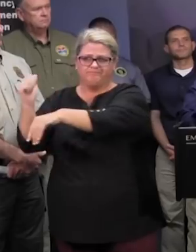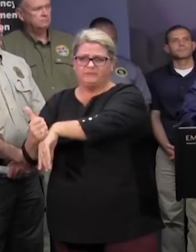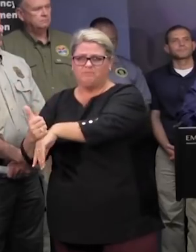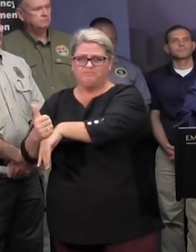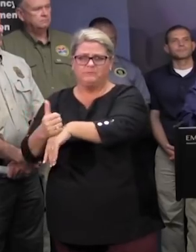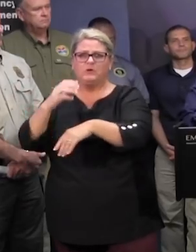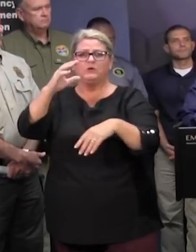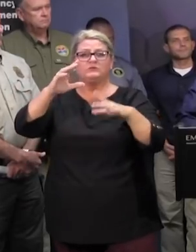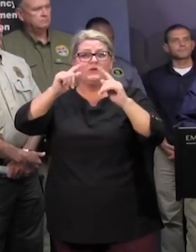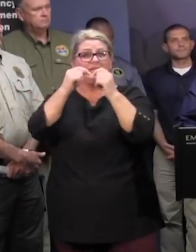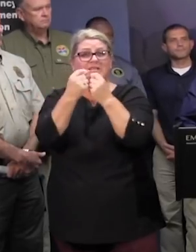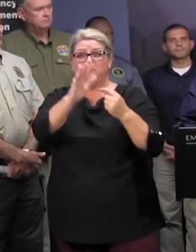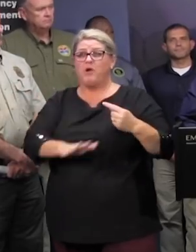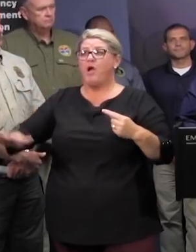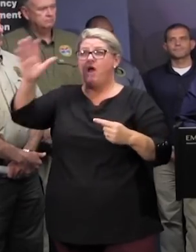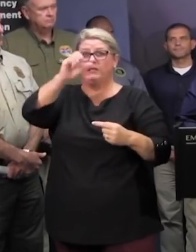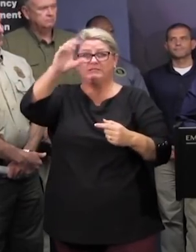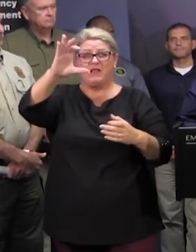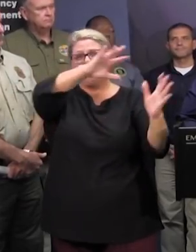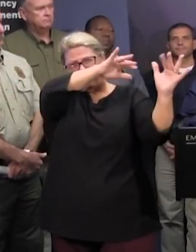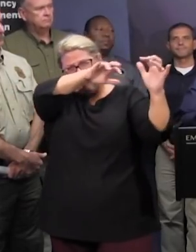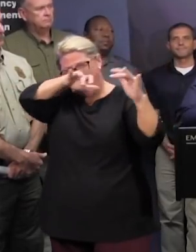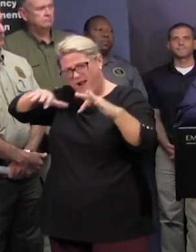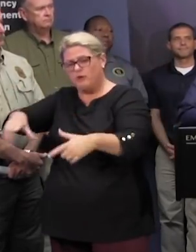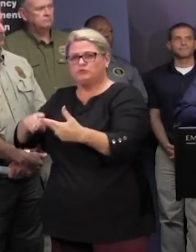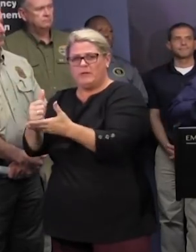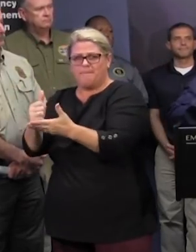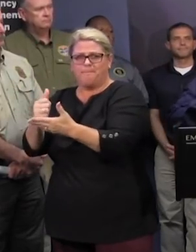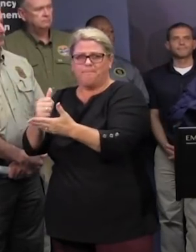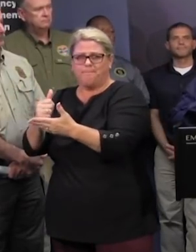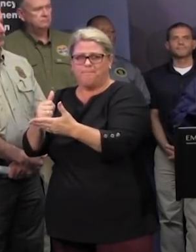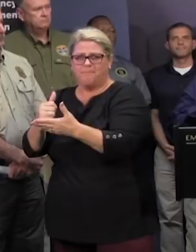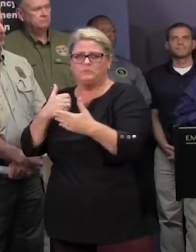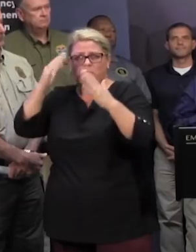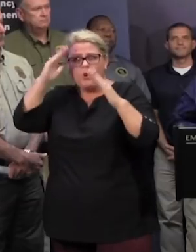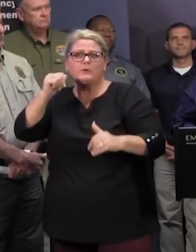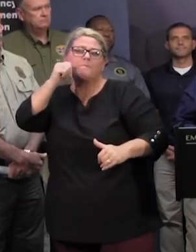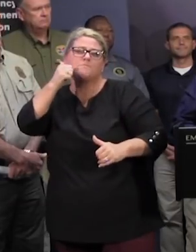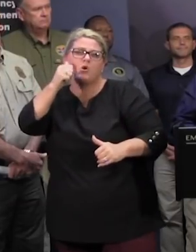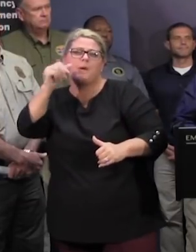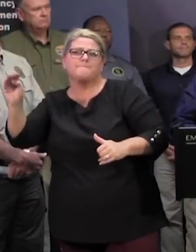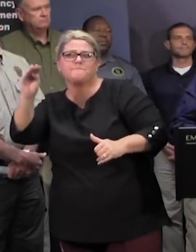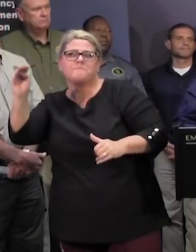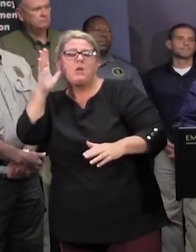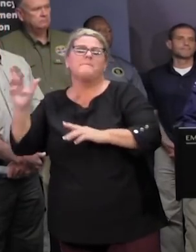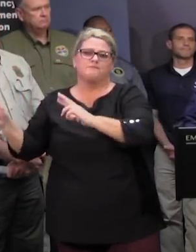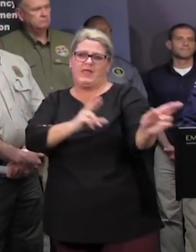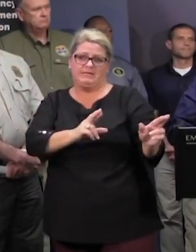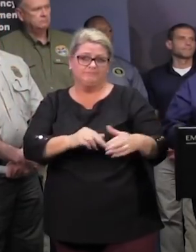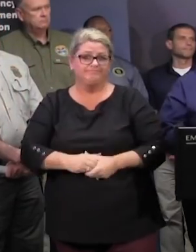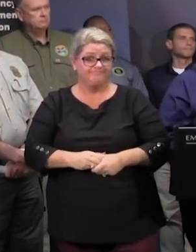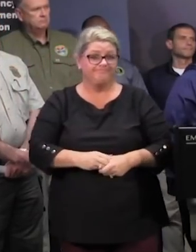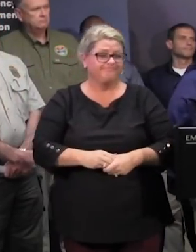the state to to make this happen including the county government tomorrow and monday so that we're ready and prepared